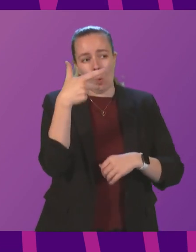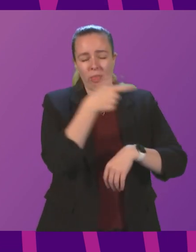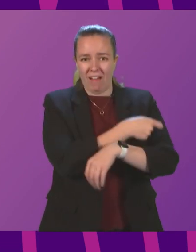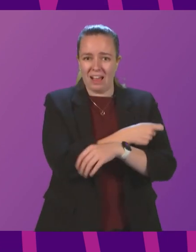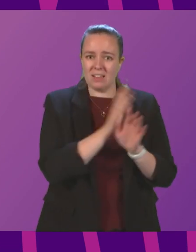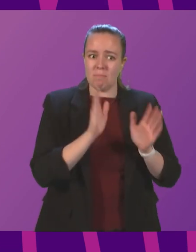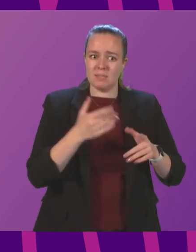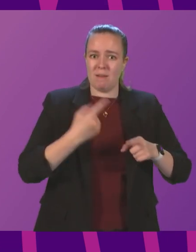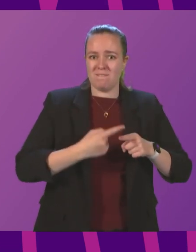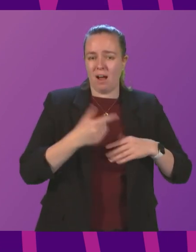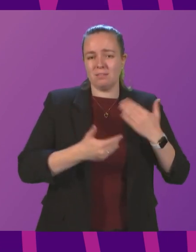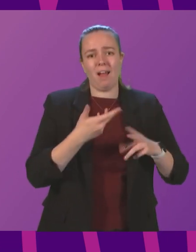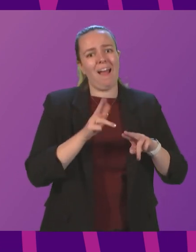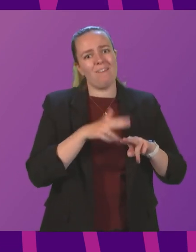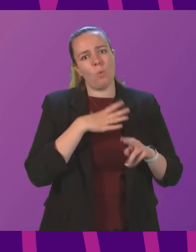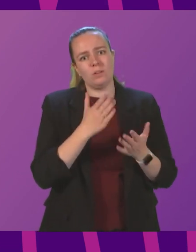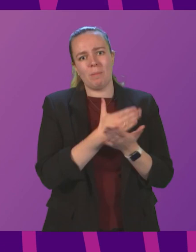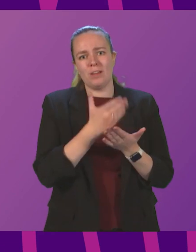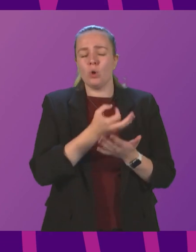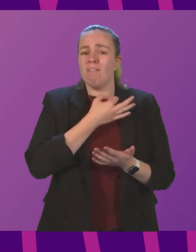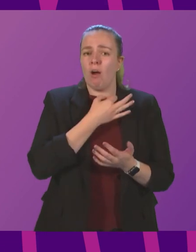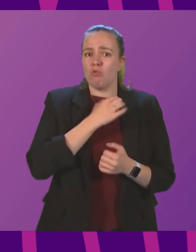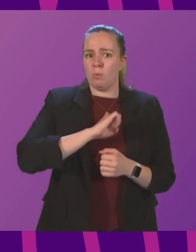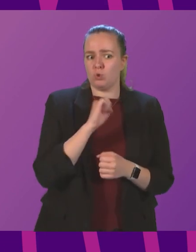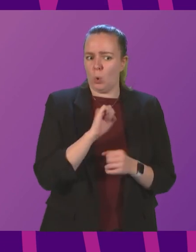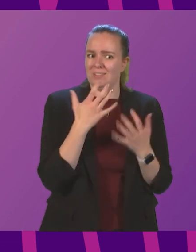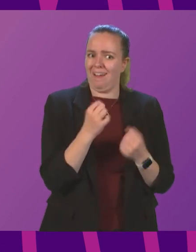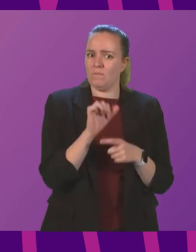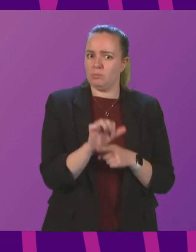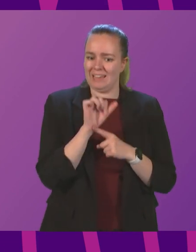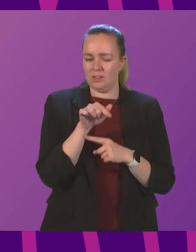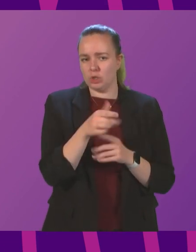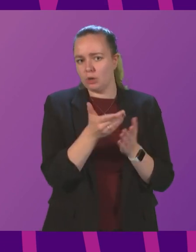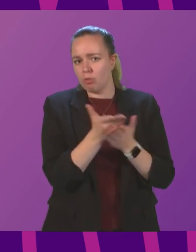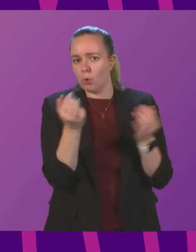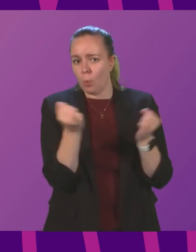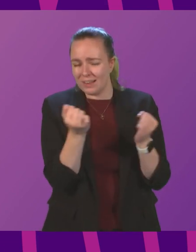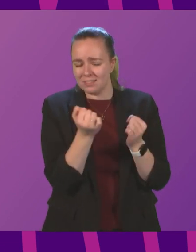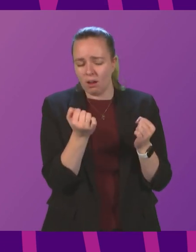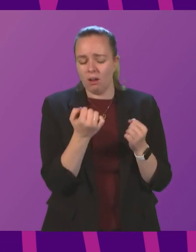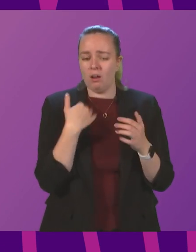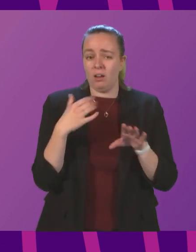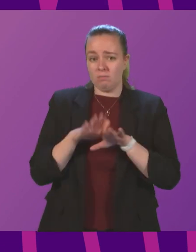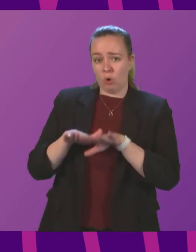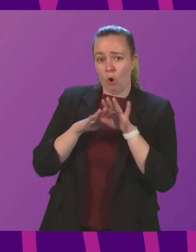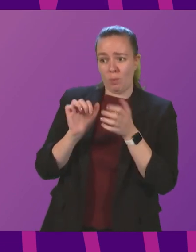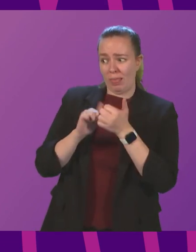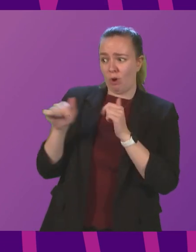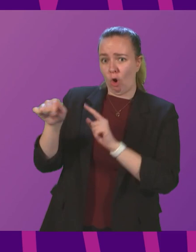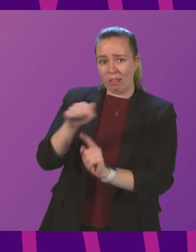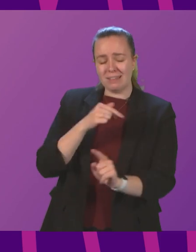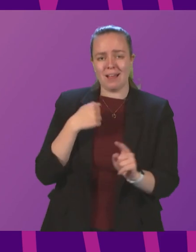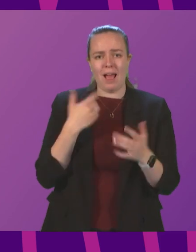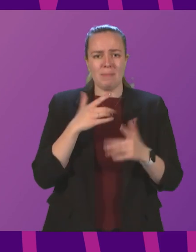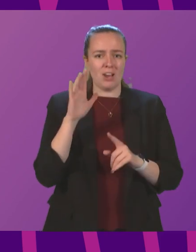to ensure vulnerable Scots aren't left unprotected this winter. In common with colleagues across the chamber, I have heard issues about